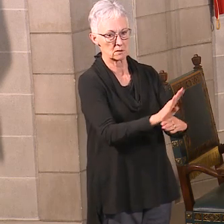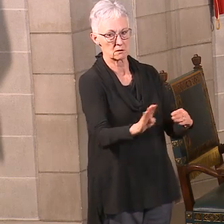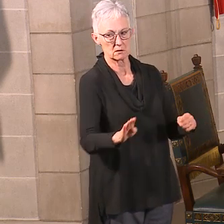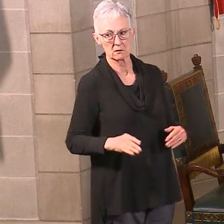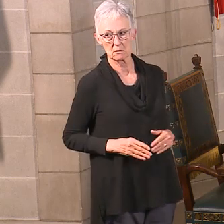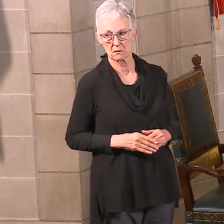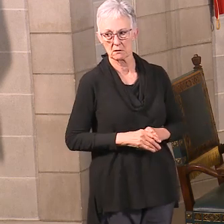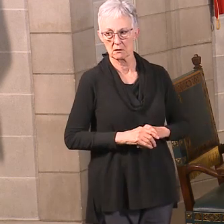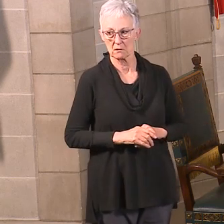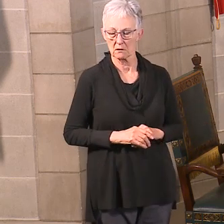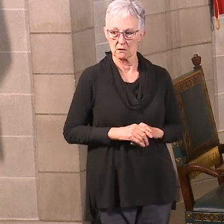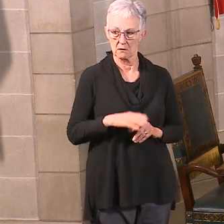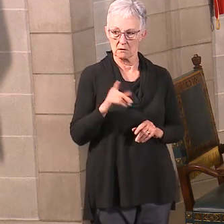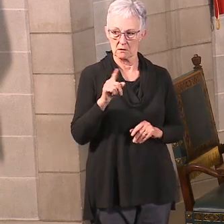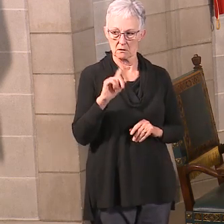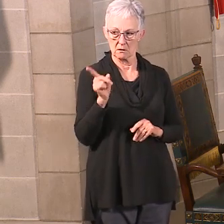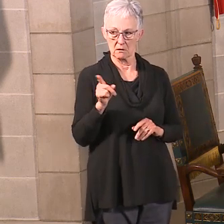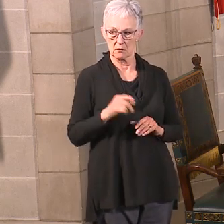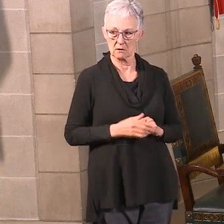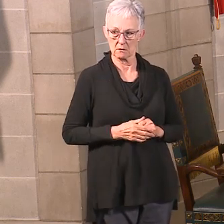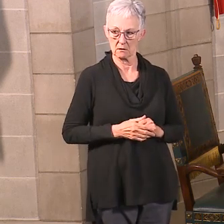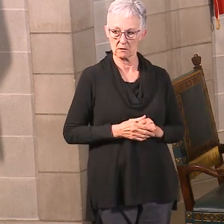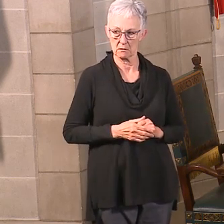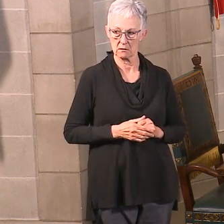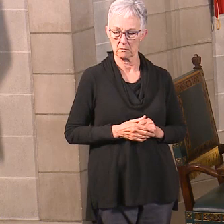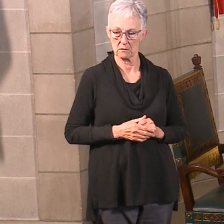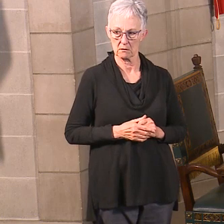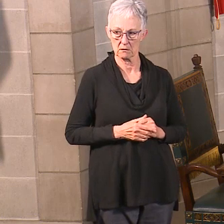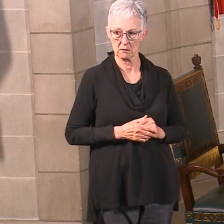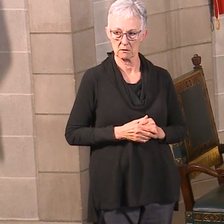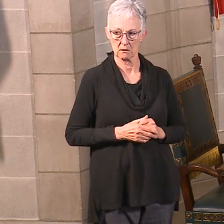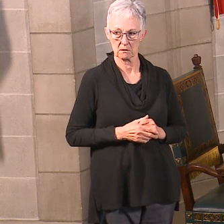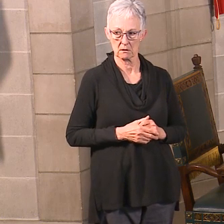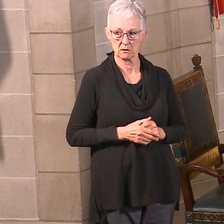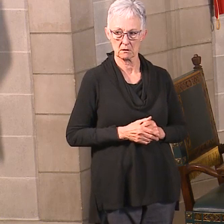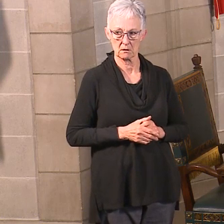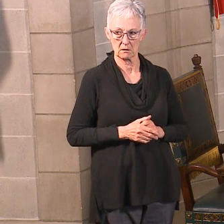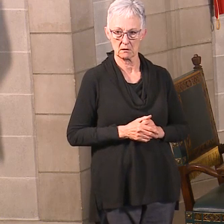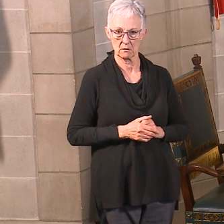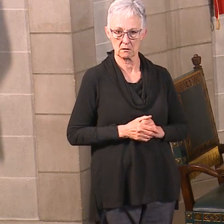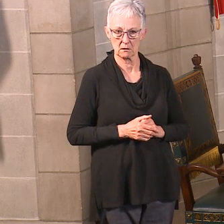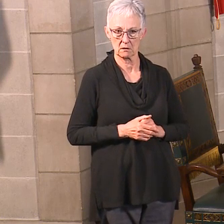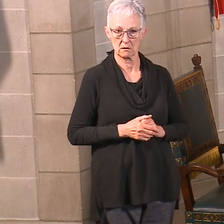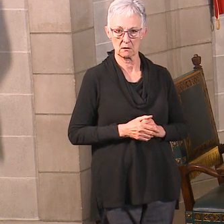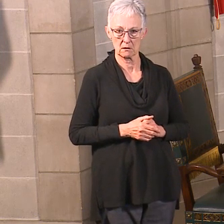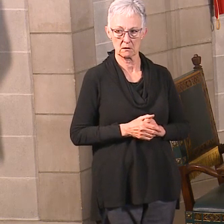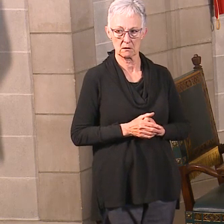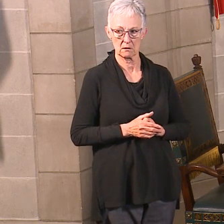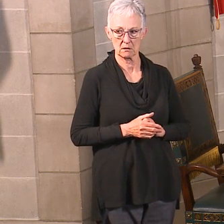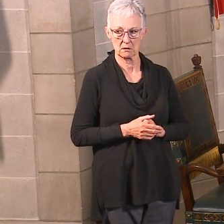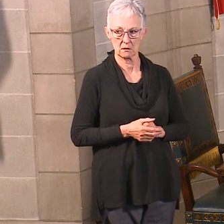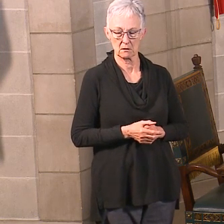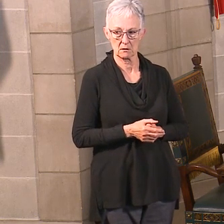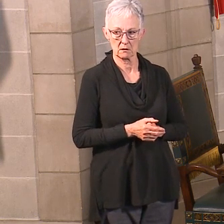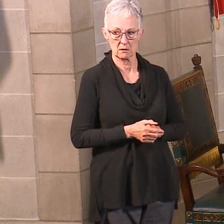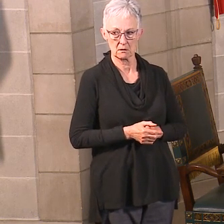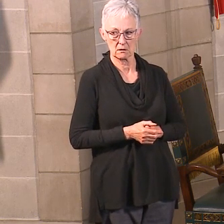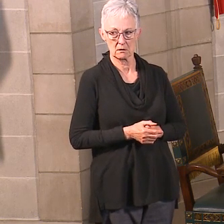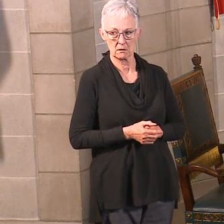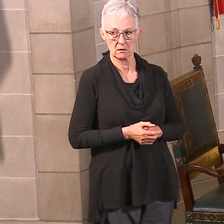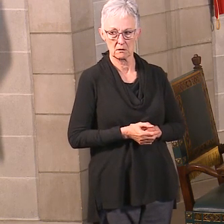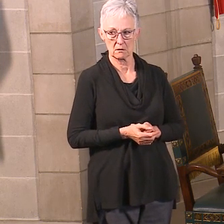On the unemployment topic, there was talk about that $600 relief, some sort. Is there an update or where